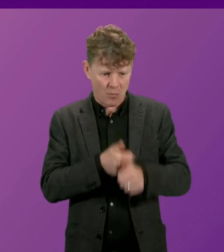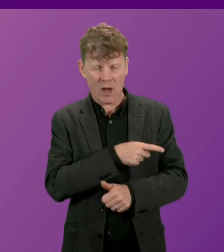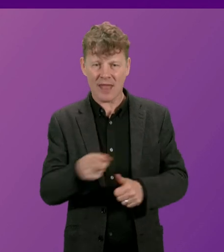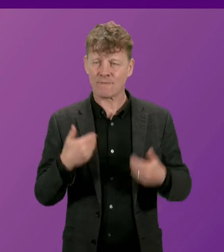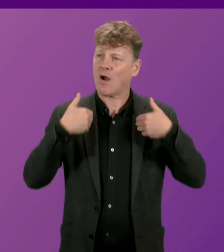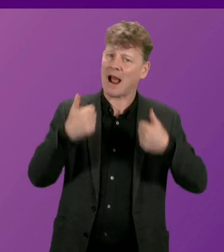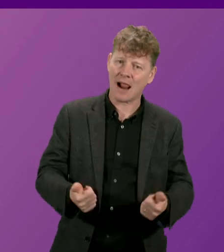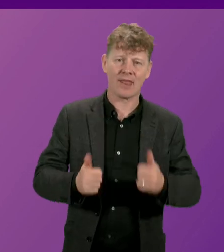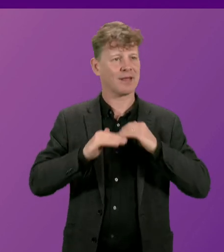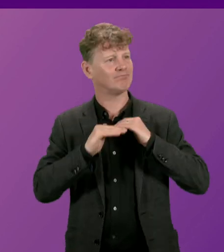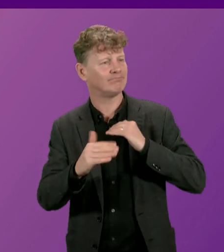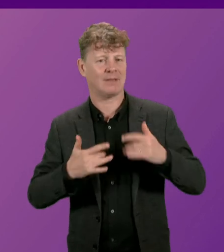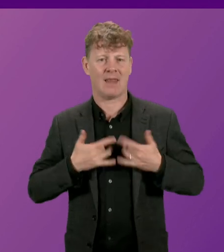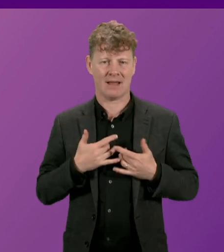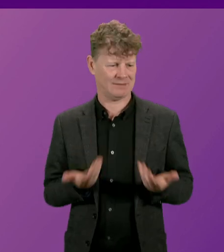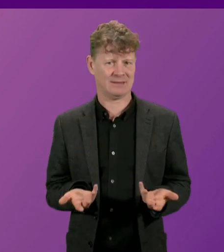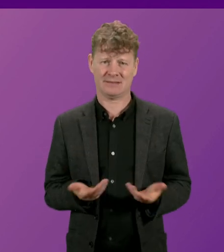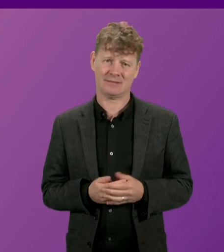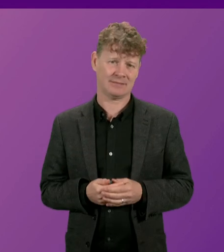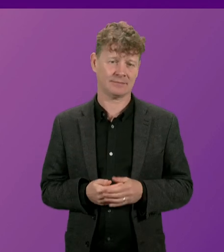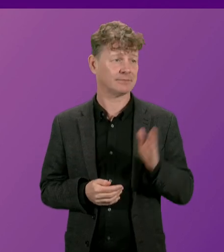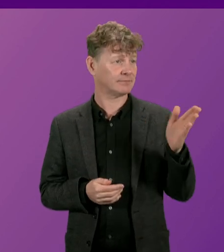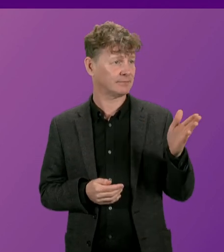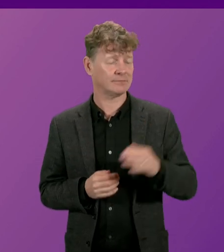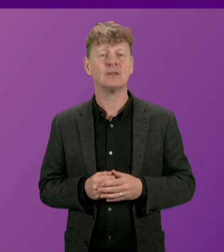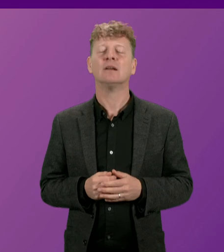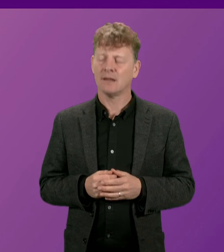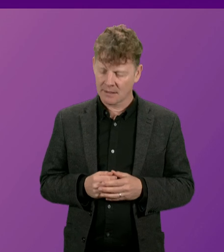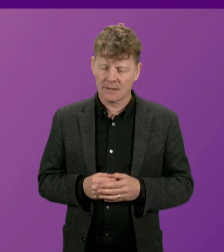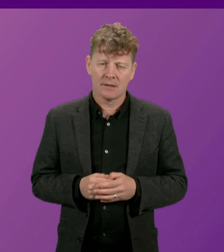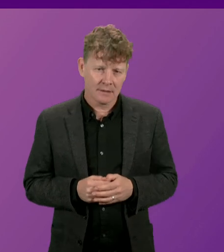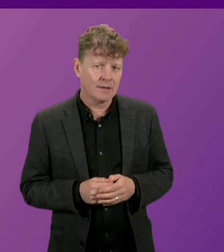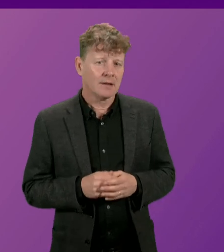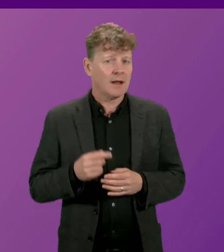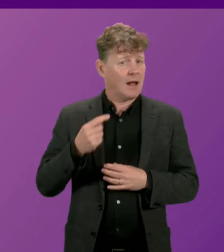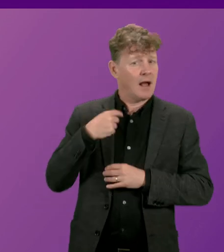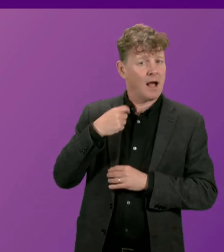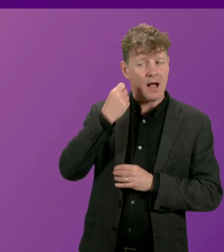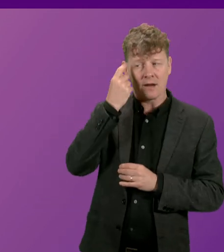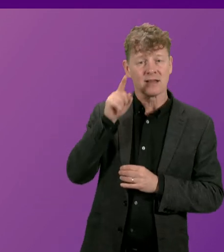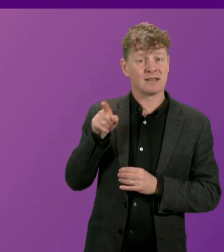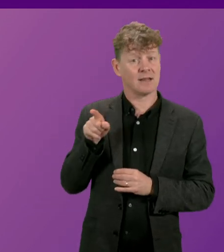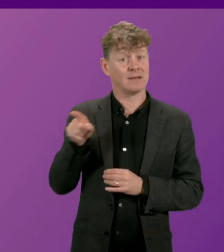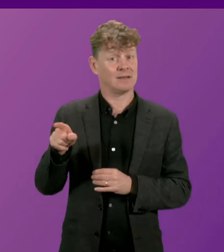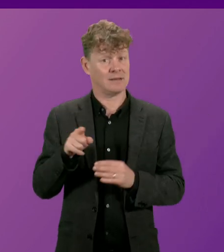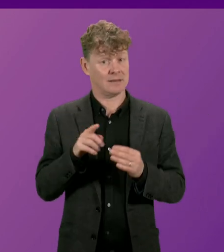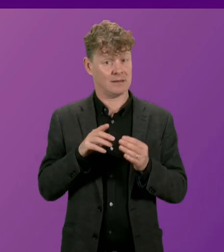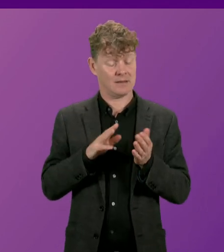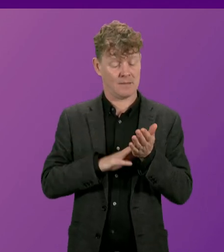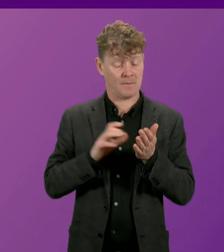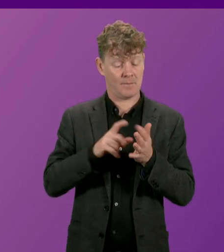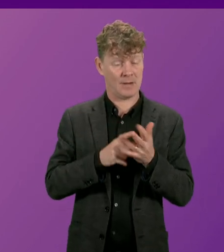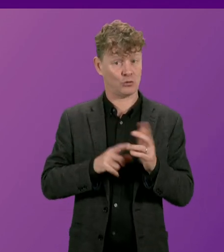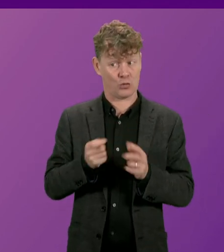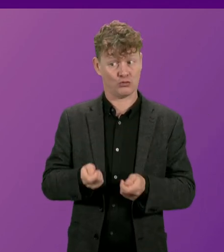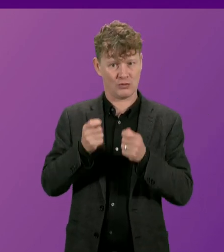more stable lives? Mr. Minister. Mr. Minister, I understand the significance of the issue that Mr. Macdonald raises with